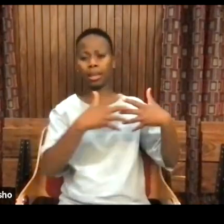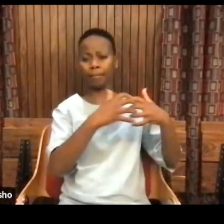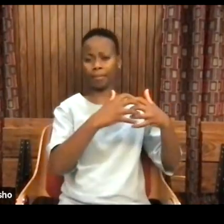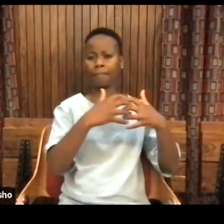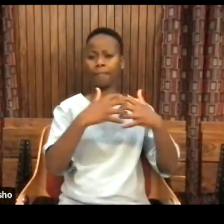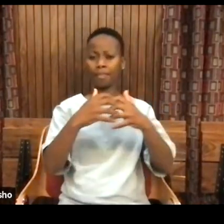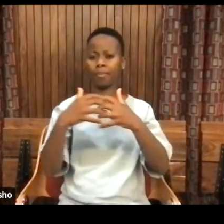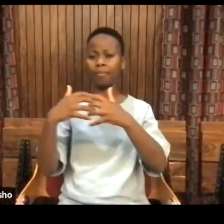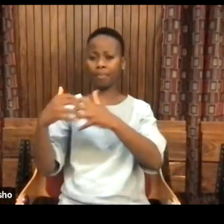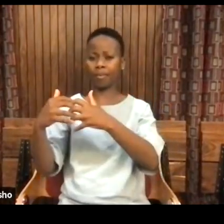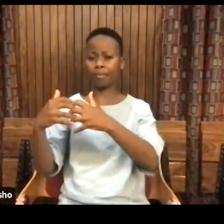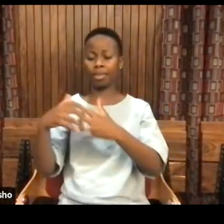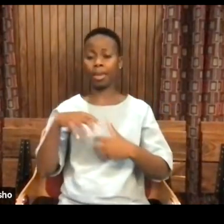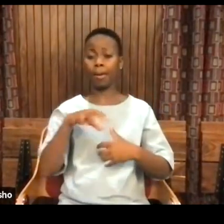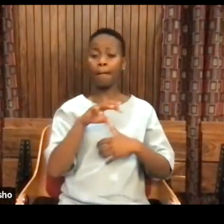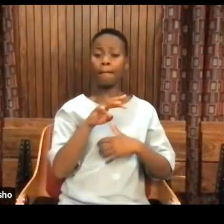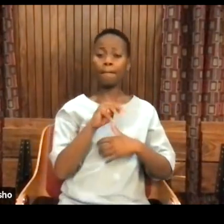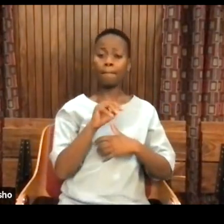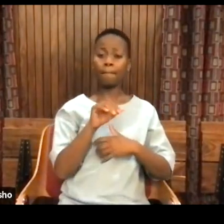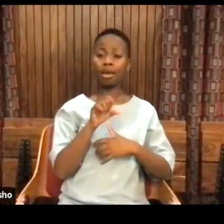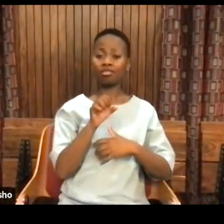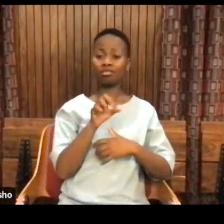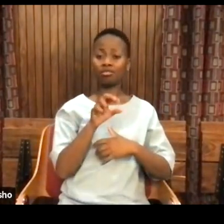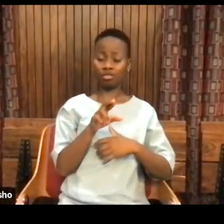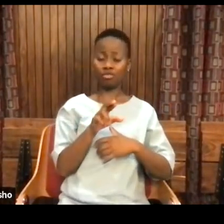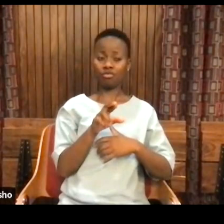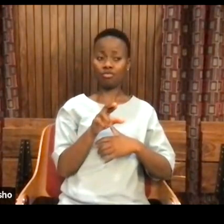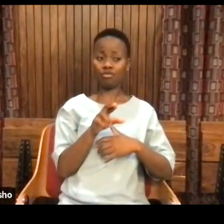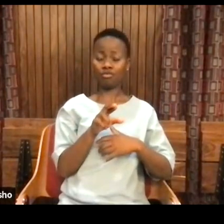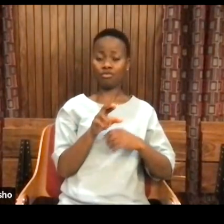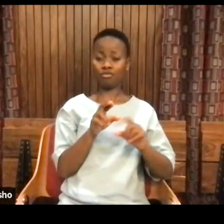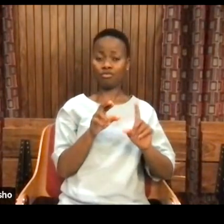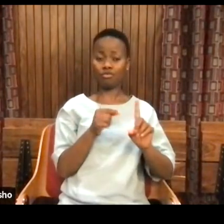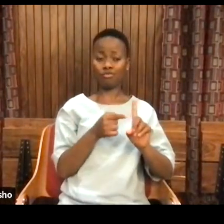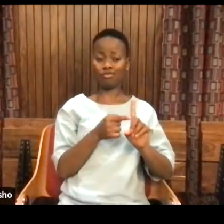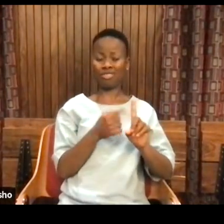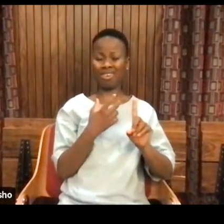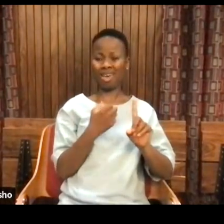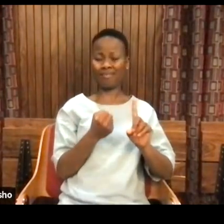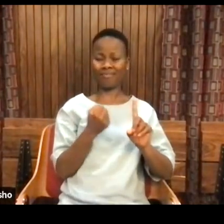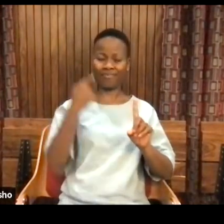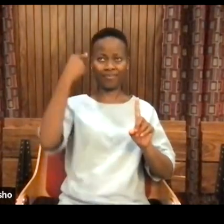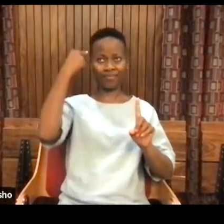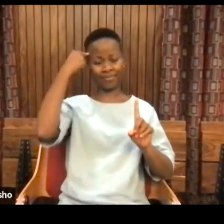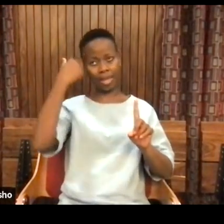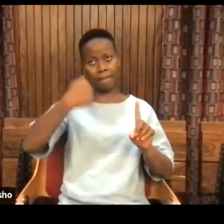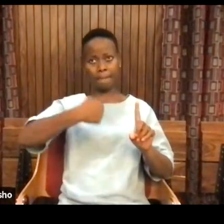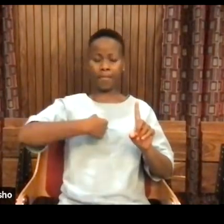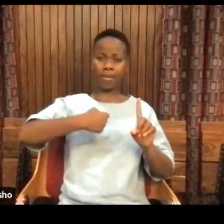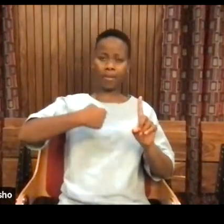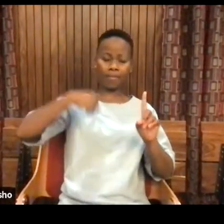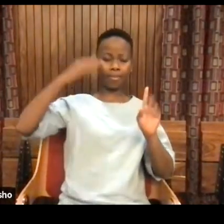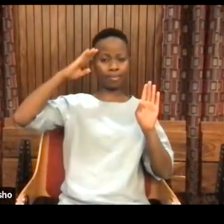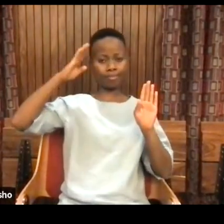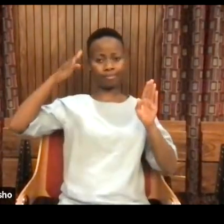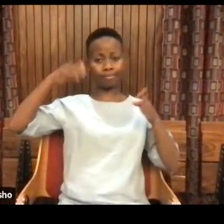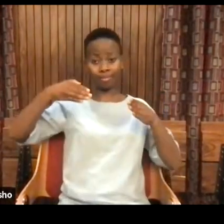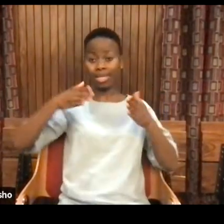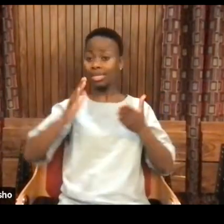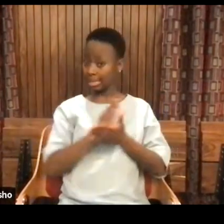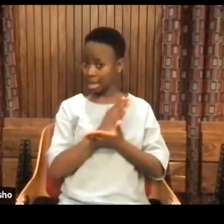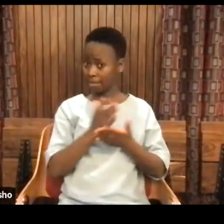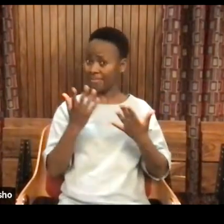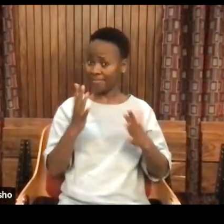masters, arrogantly, and with a form of narcissistic disorder, did go and knock at the door,